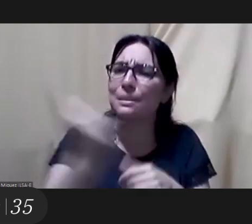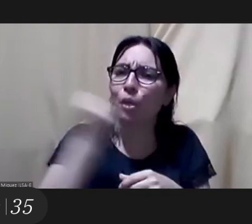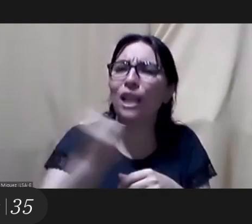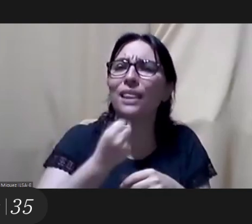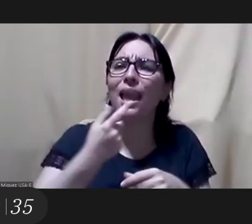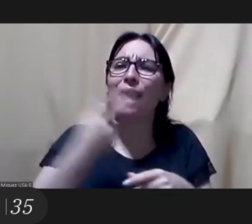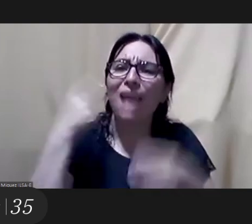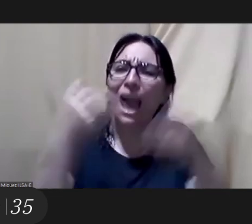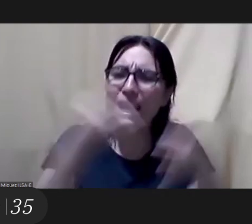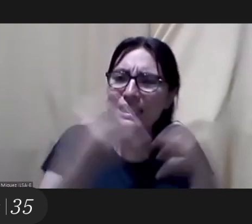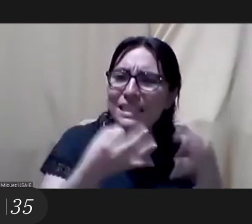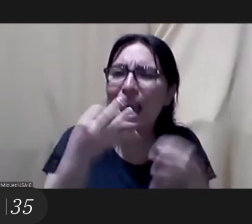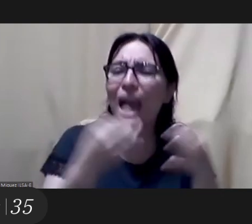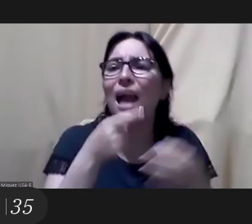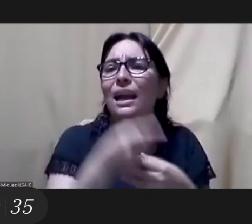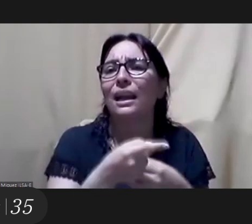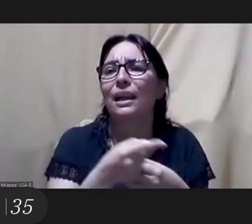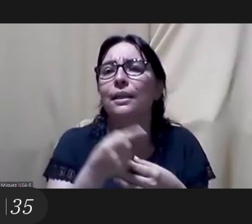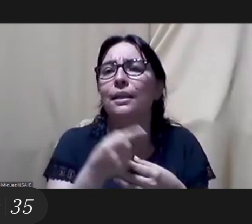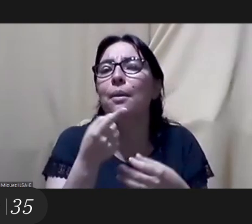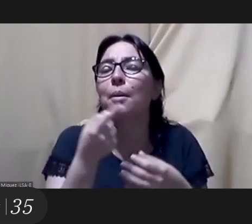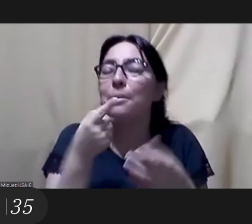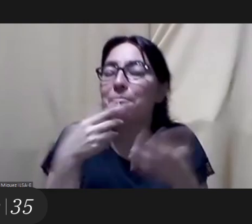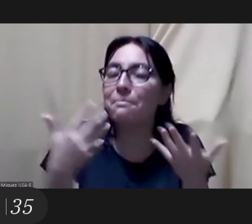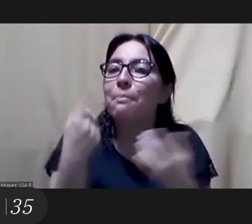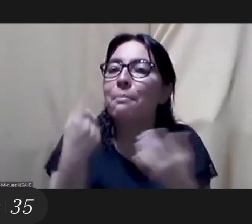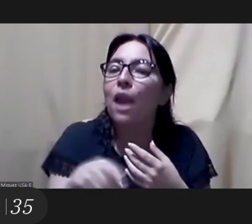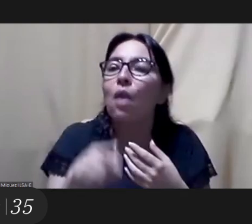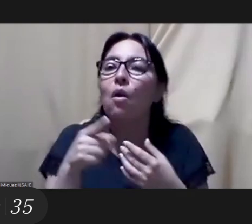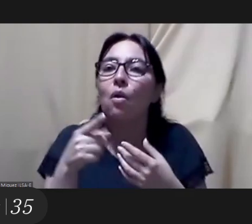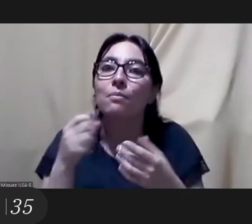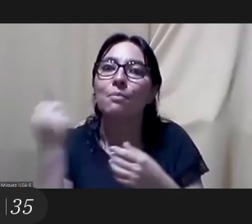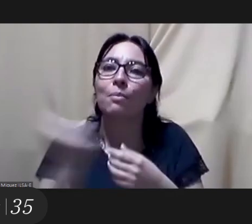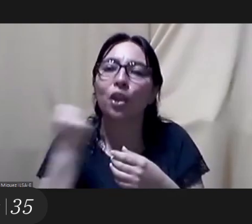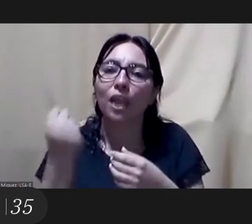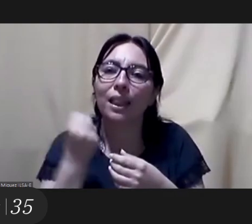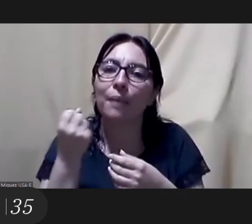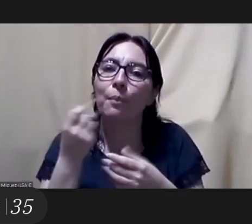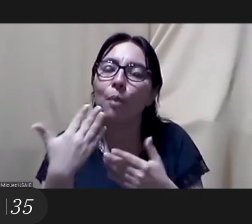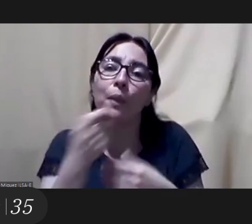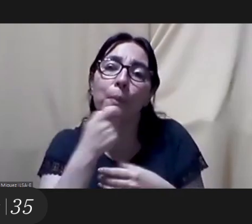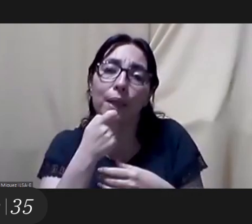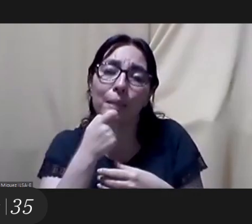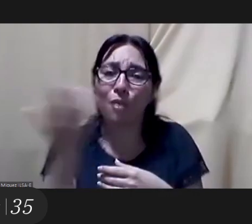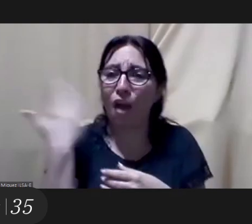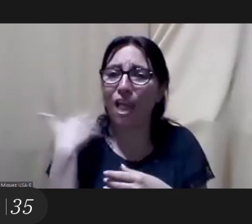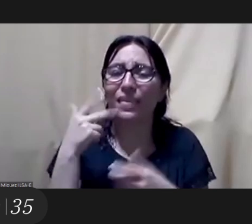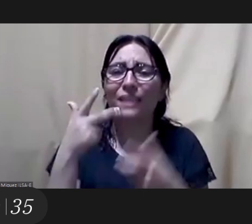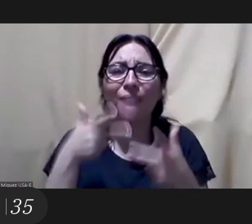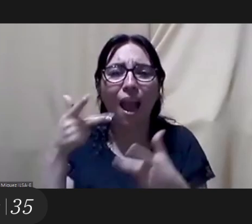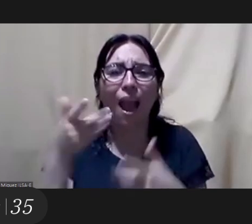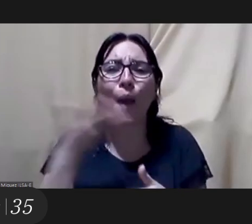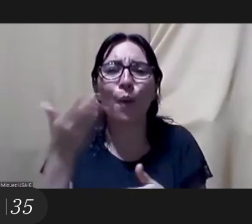elaborate different different theories it is very important uh to have other references